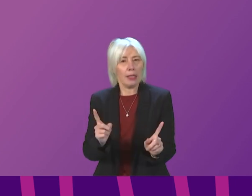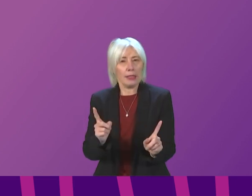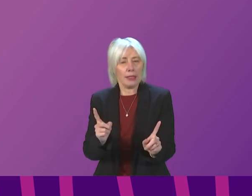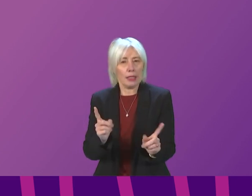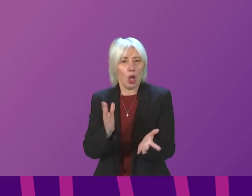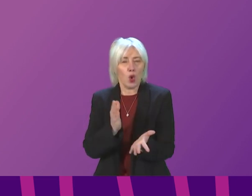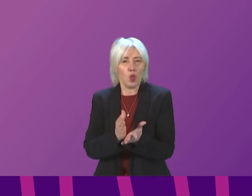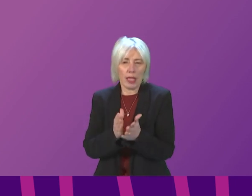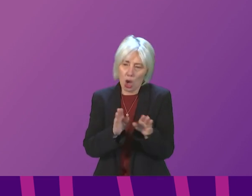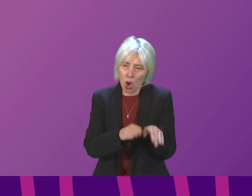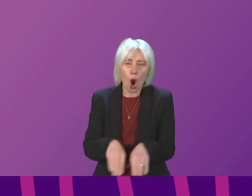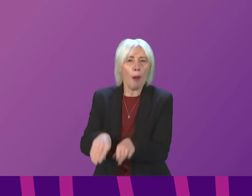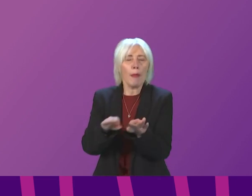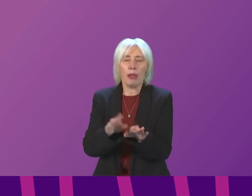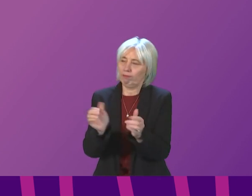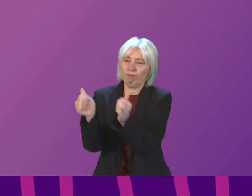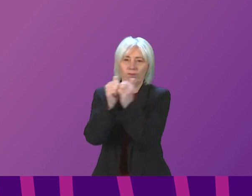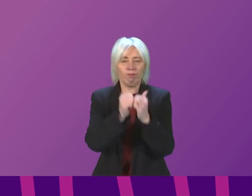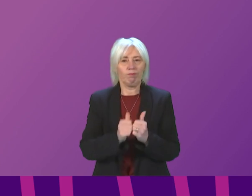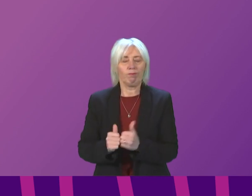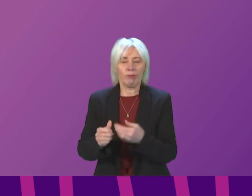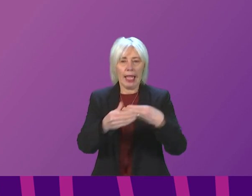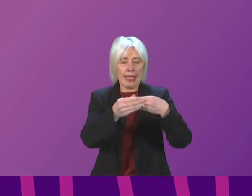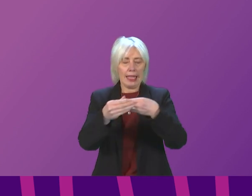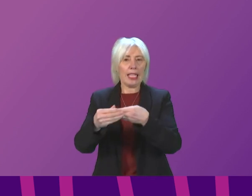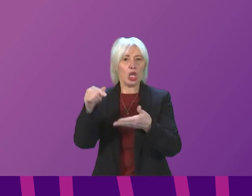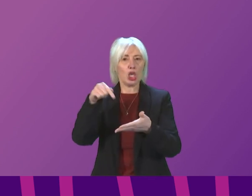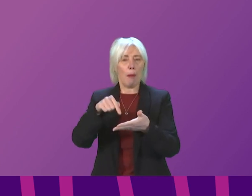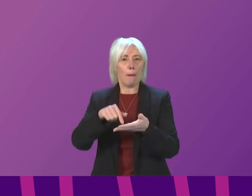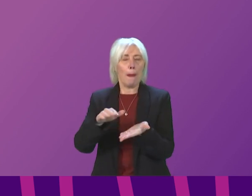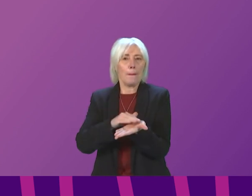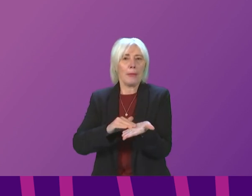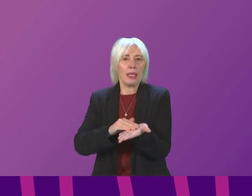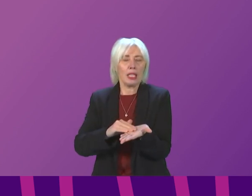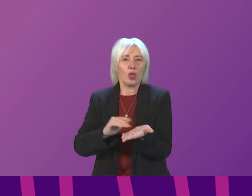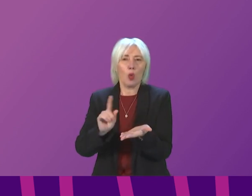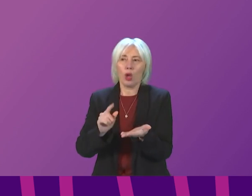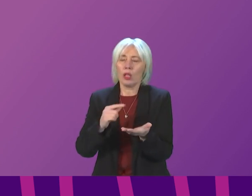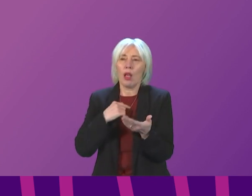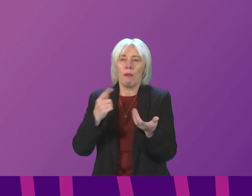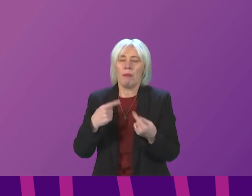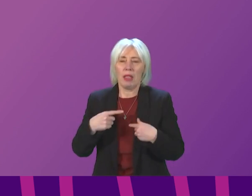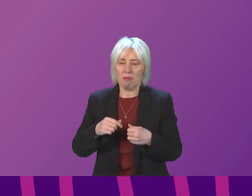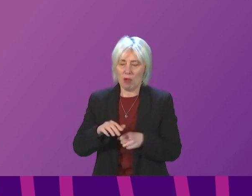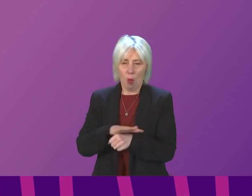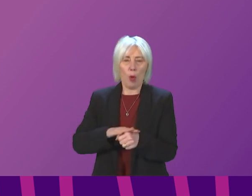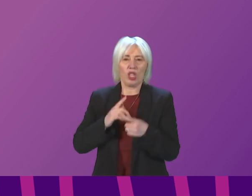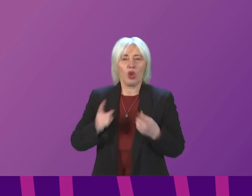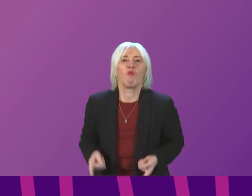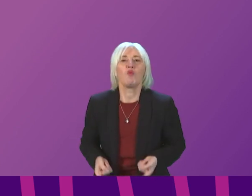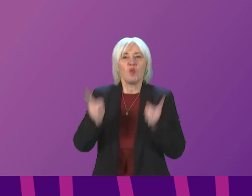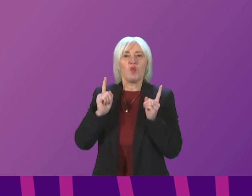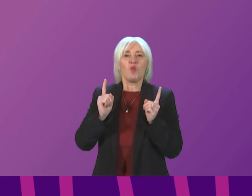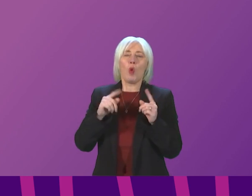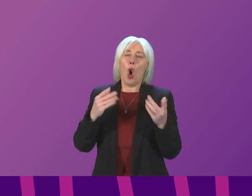it is commonly agreed that leadership is more than a position of authority or a